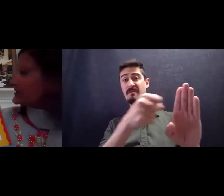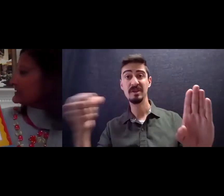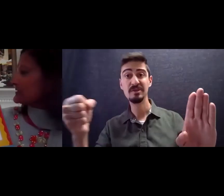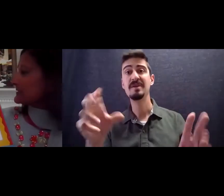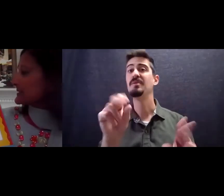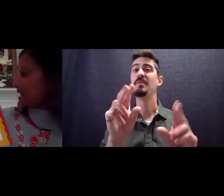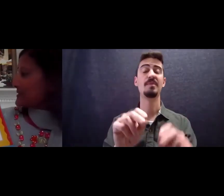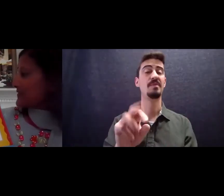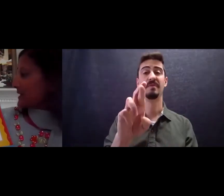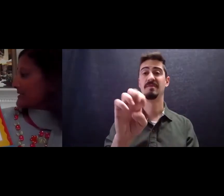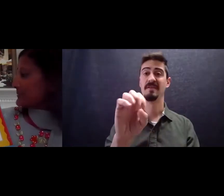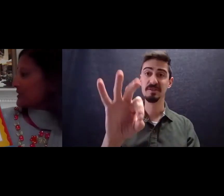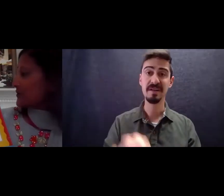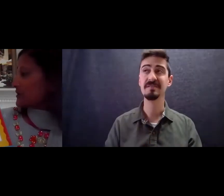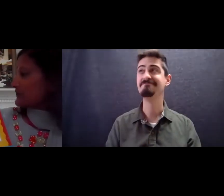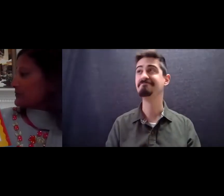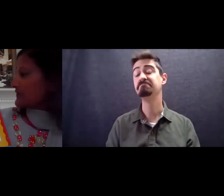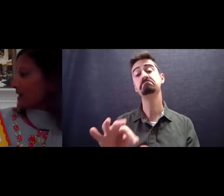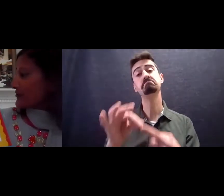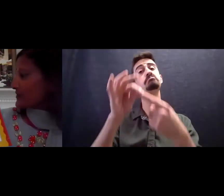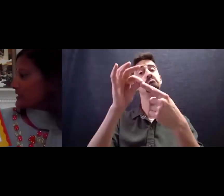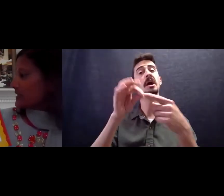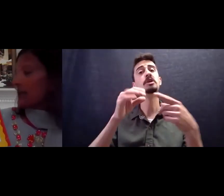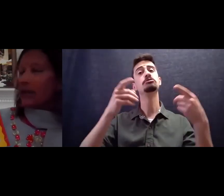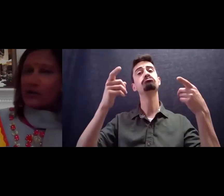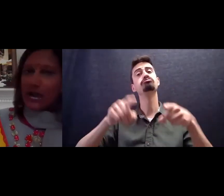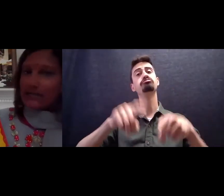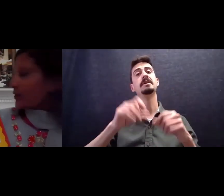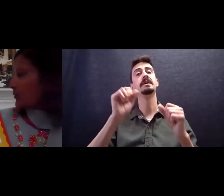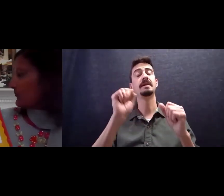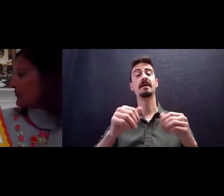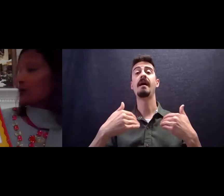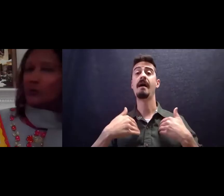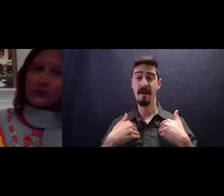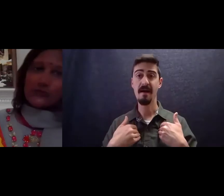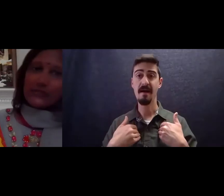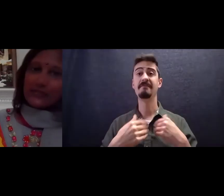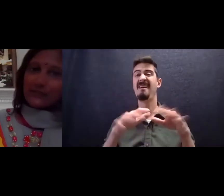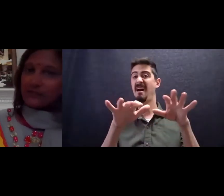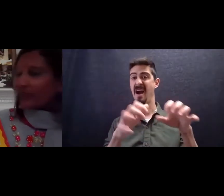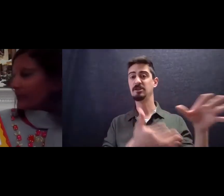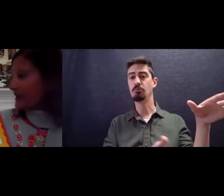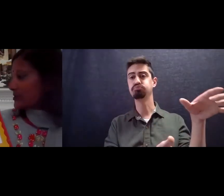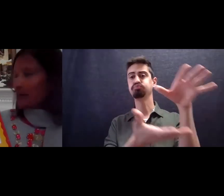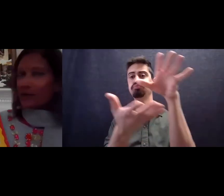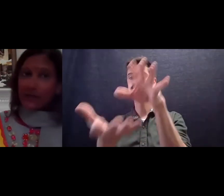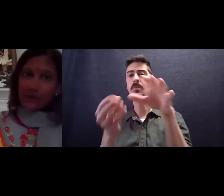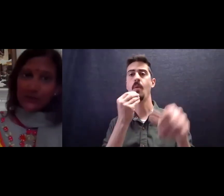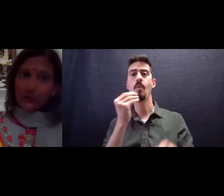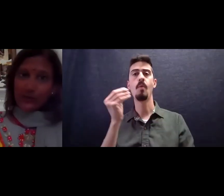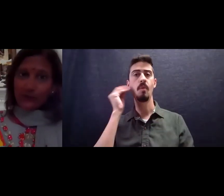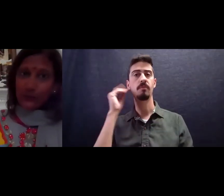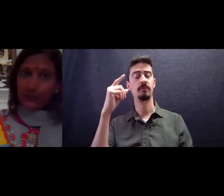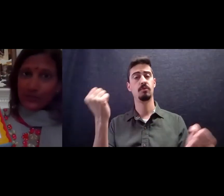occasions slabs of ice can be carted from a factory and cracked at home for a cold drink and so my